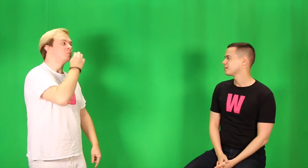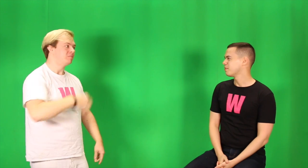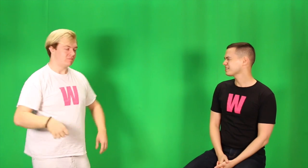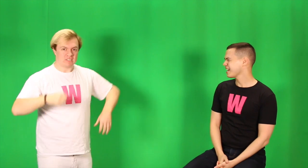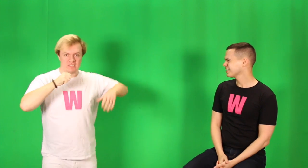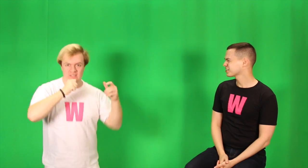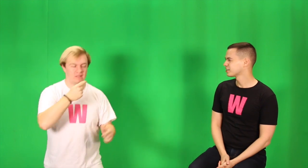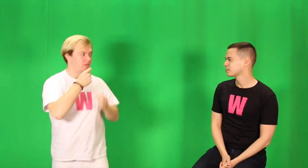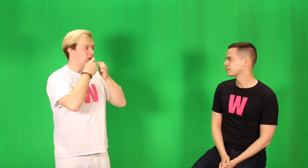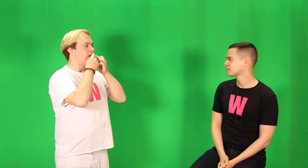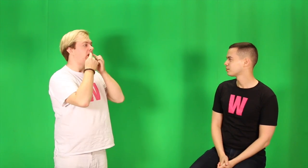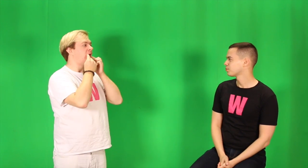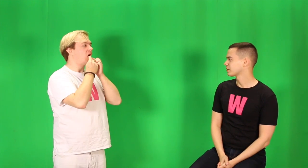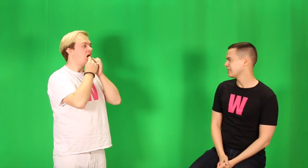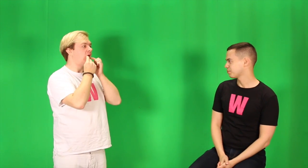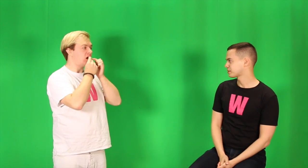moustache, lips,